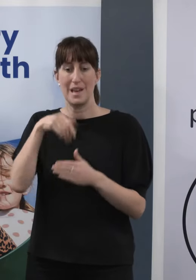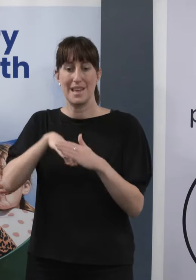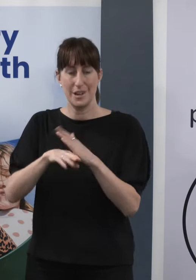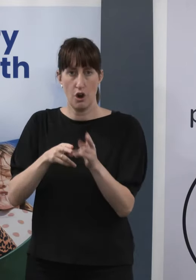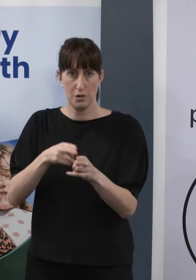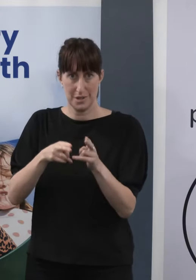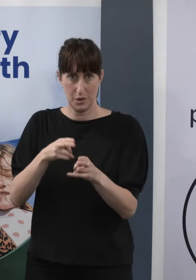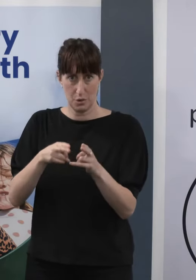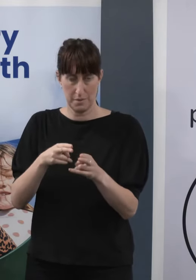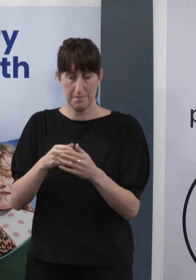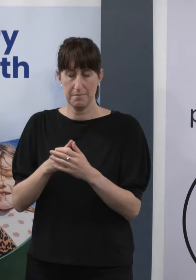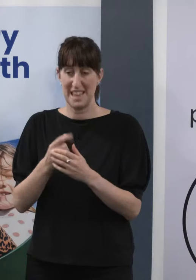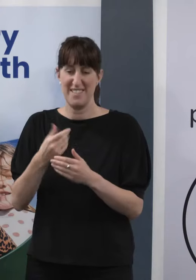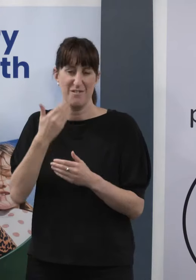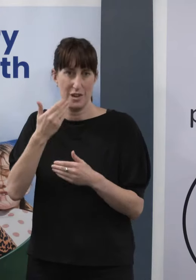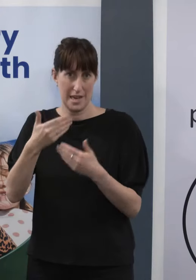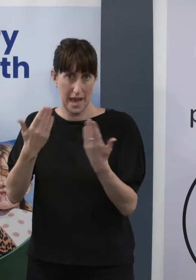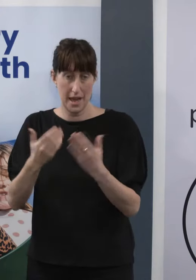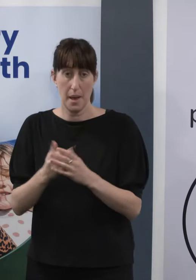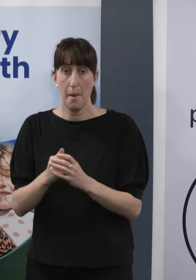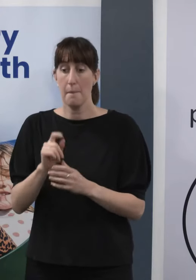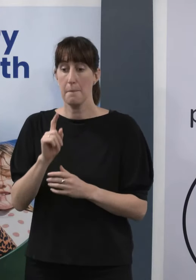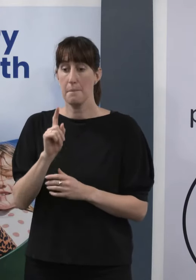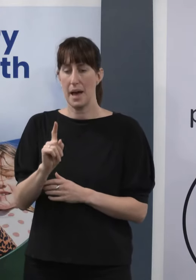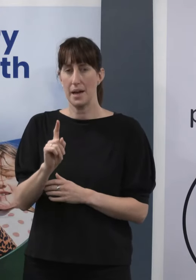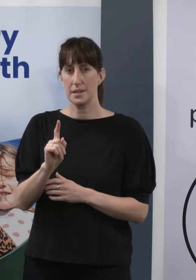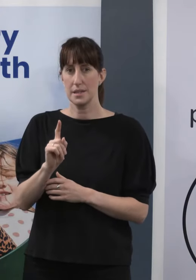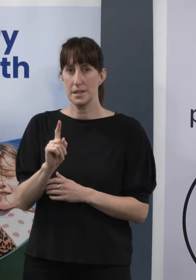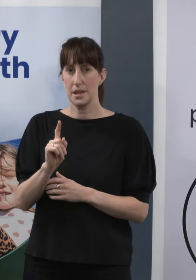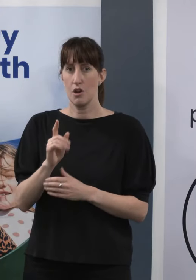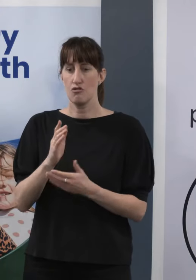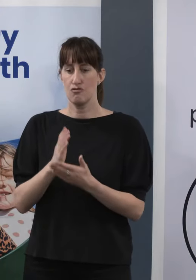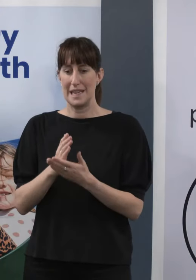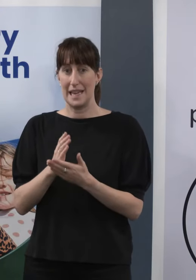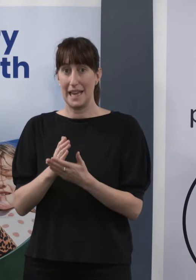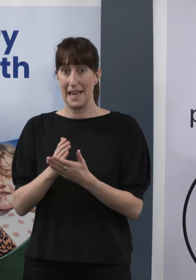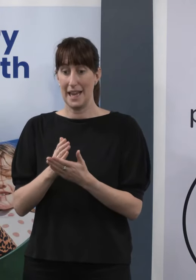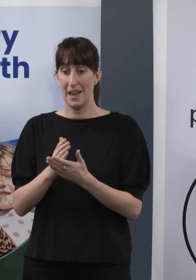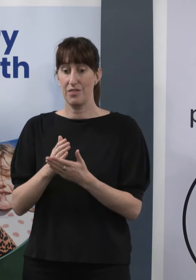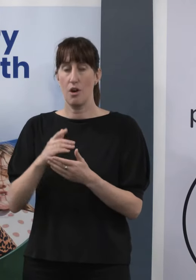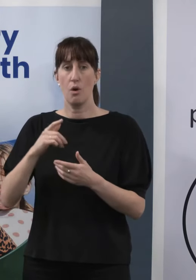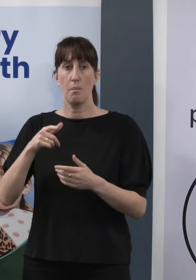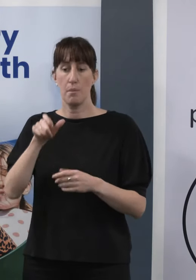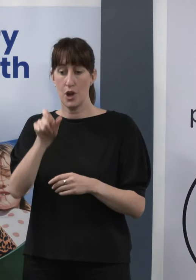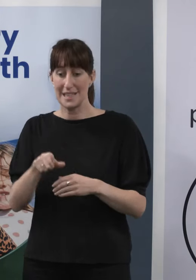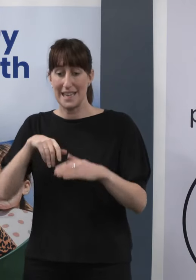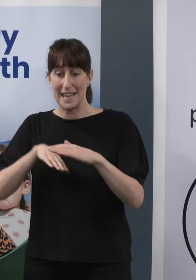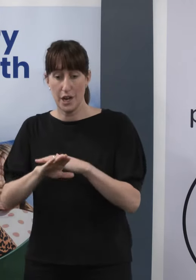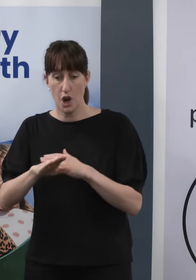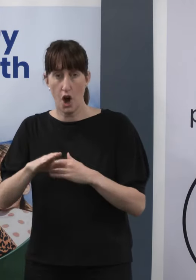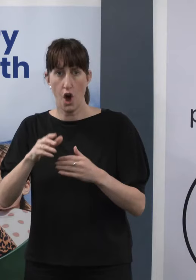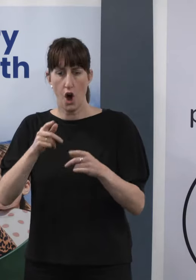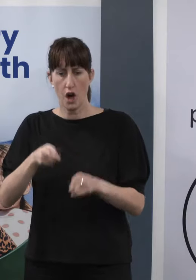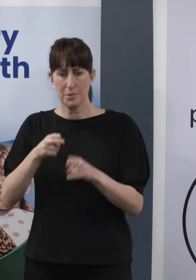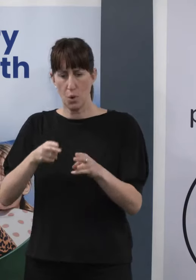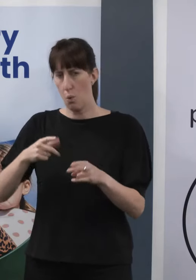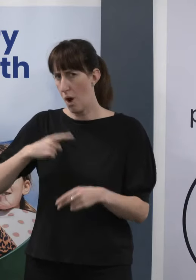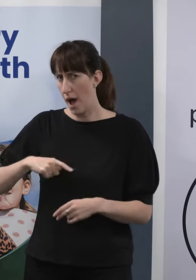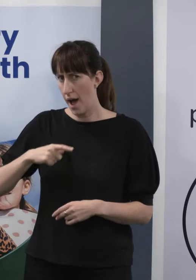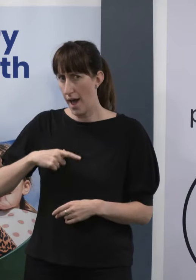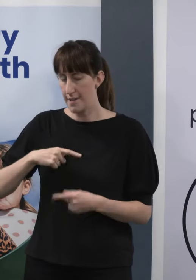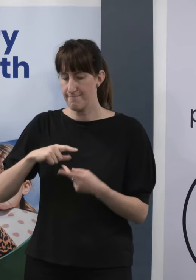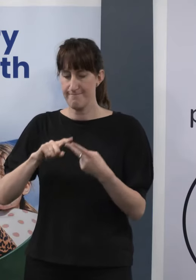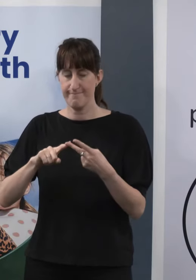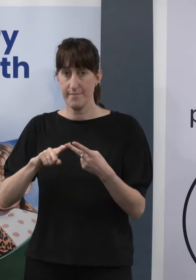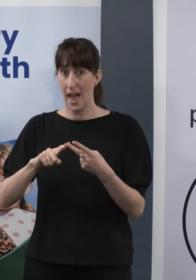there is value, significant value to us in understanding the underlying cause of hospitalisation, how long they spend in